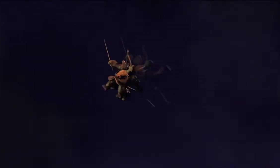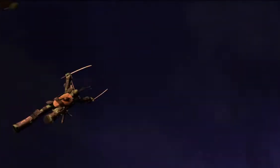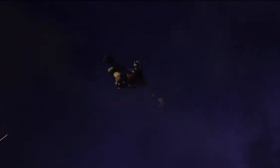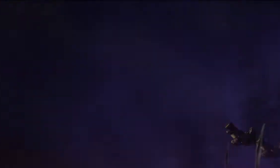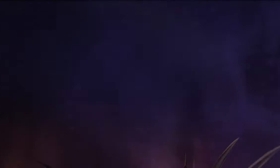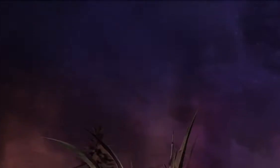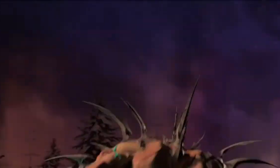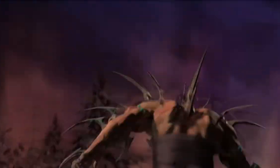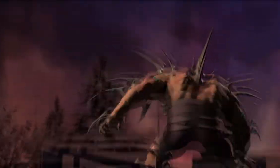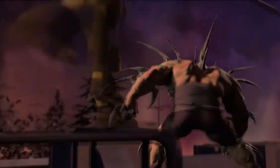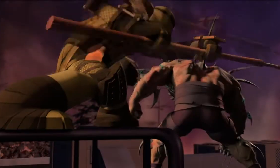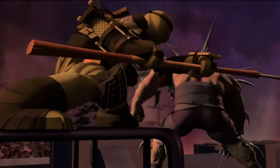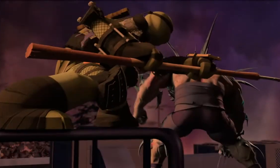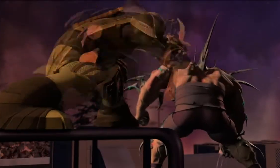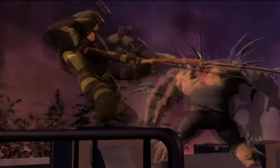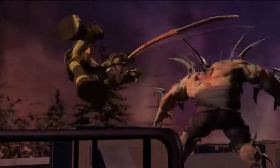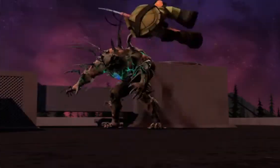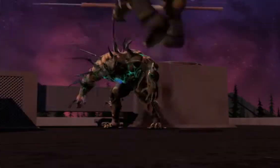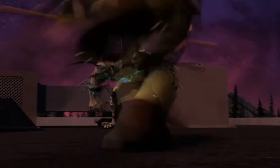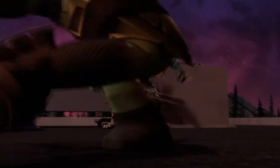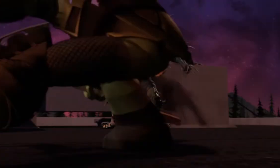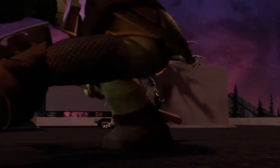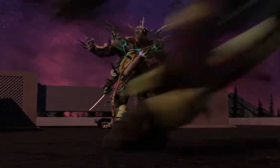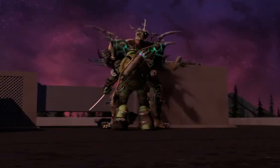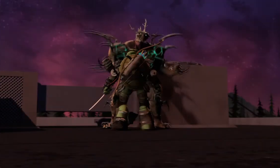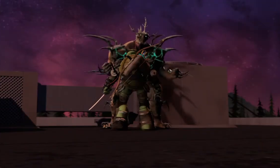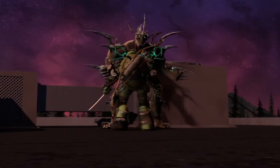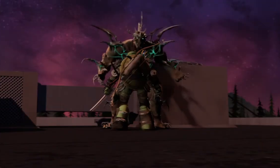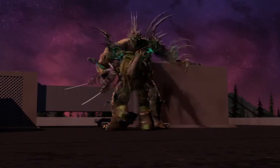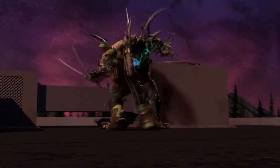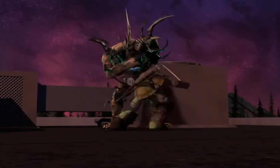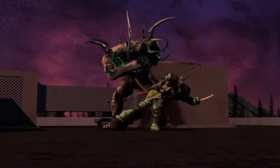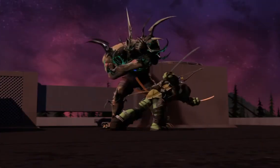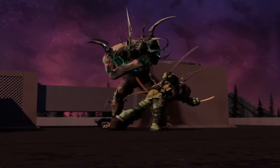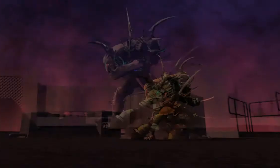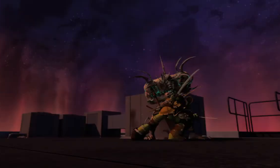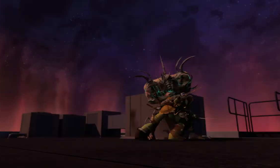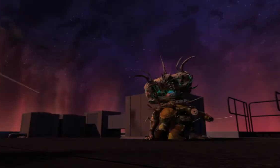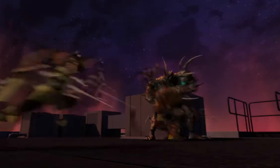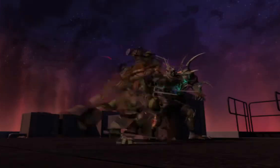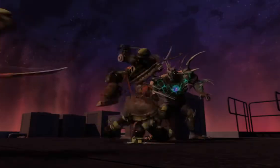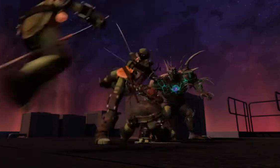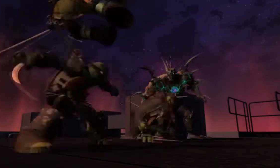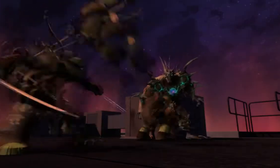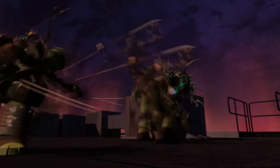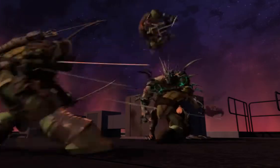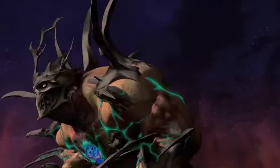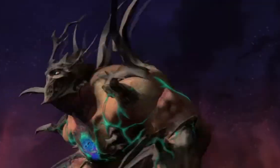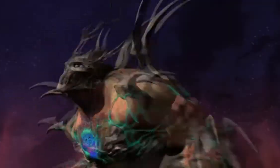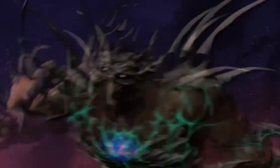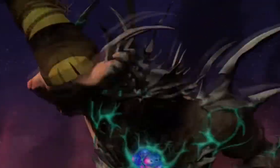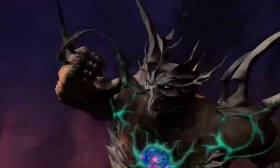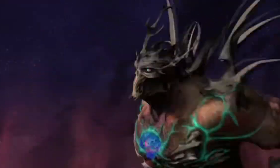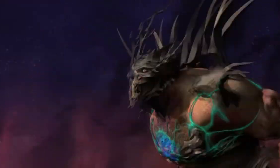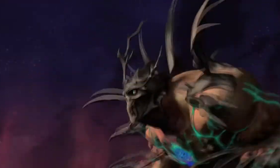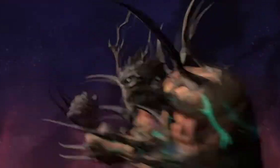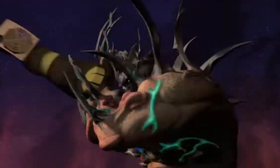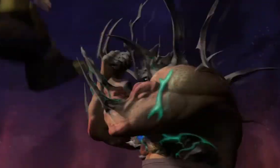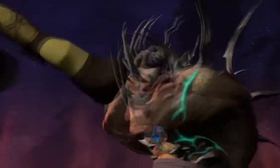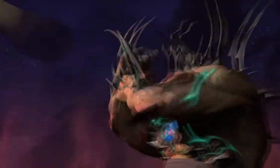All the four Turtles against their big bad villain it really showcased how well coordinated they've become. I've never